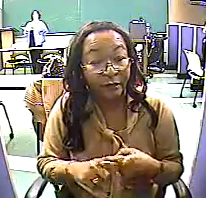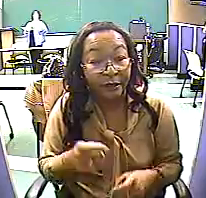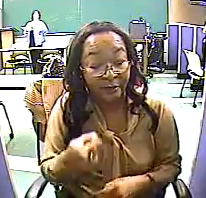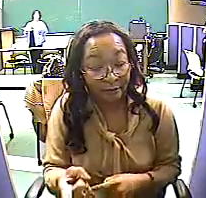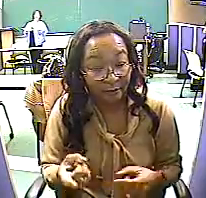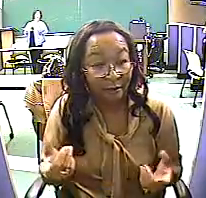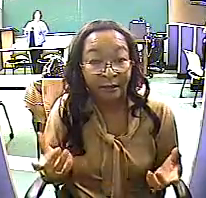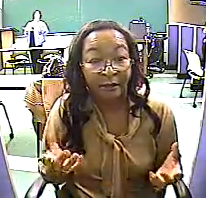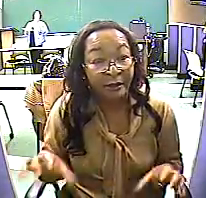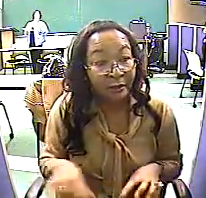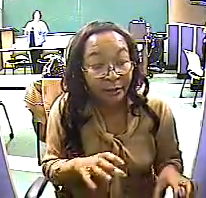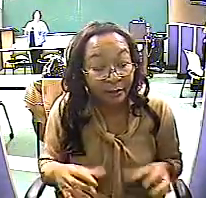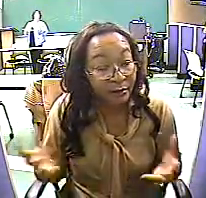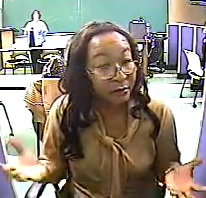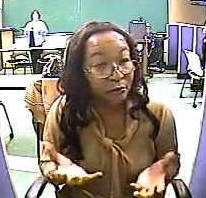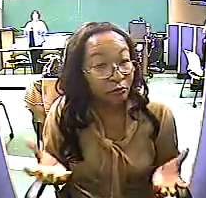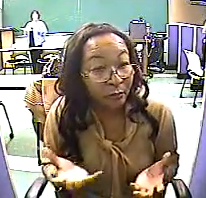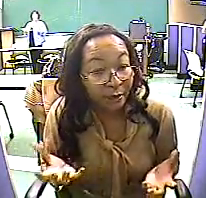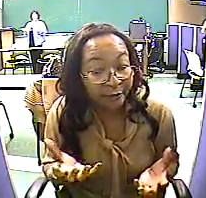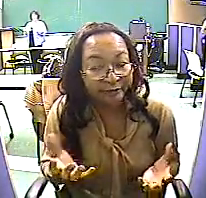airplane information handbook.